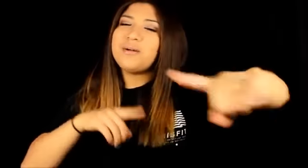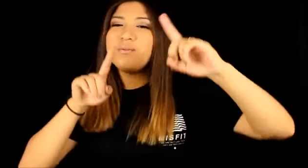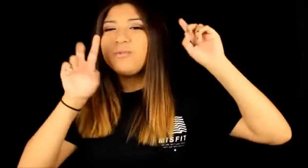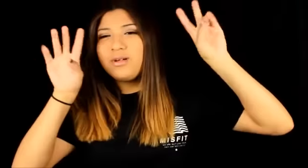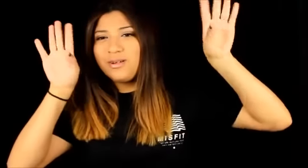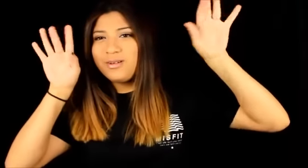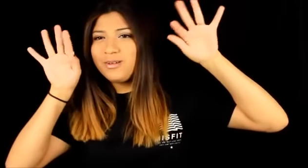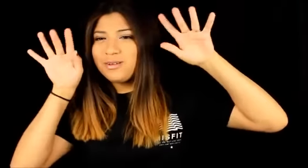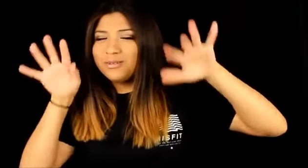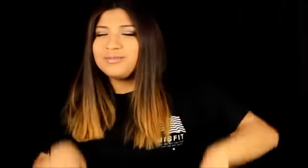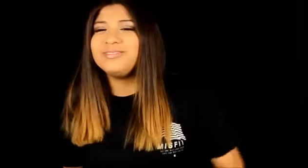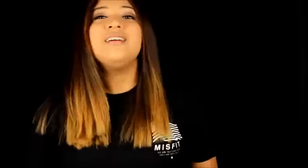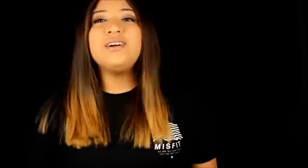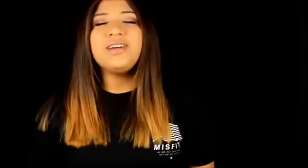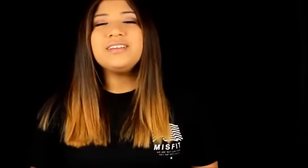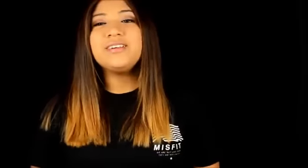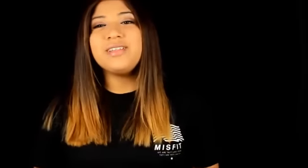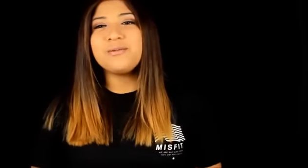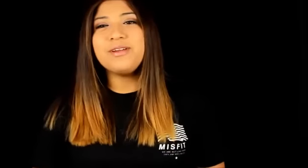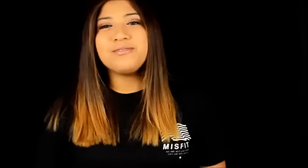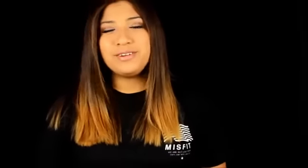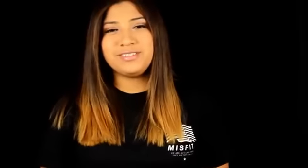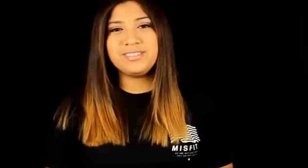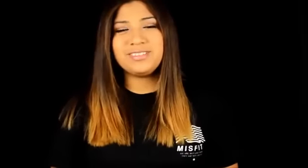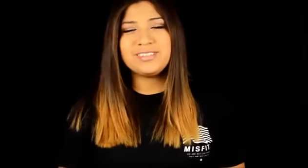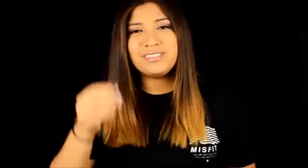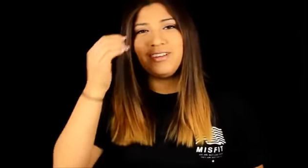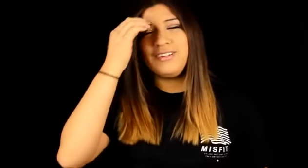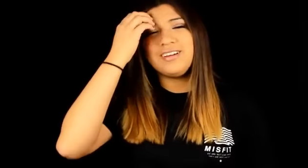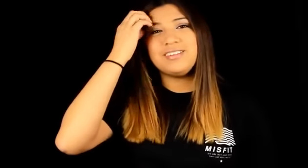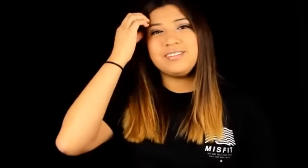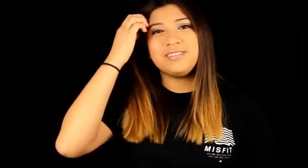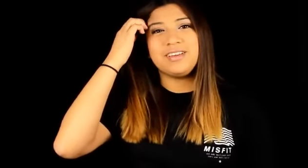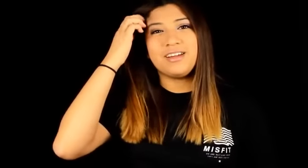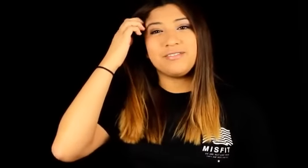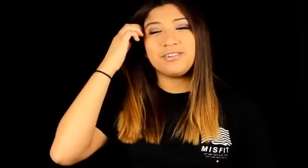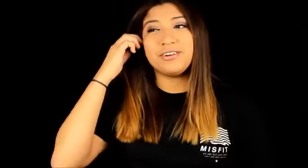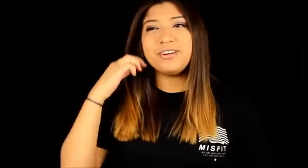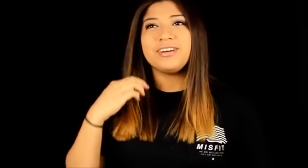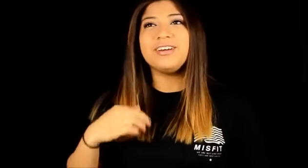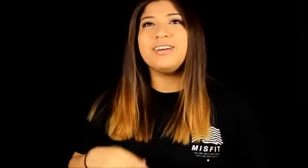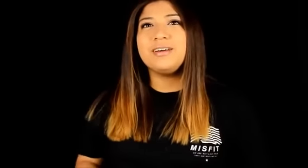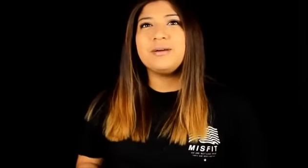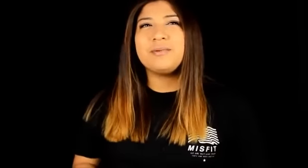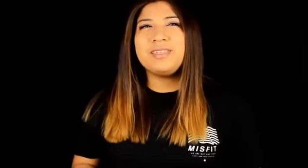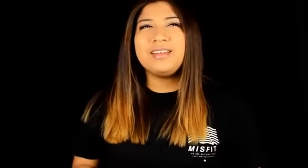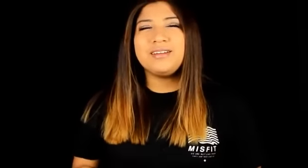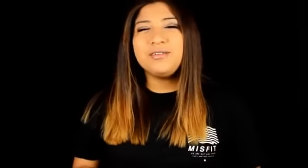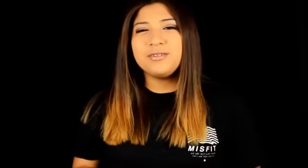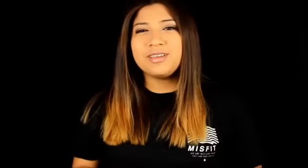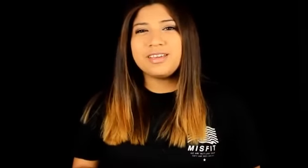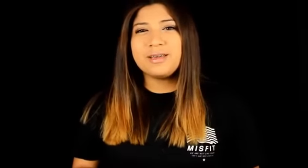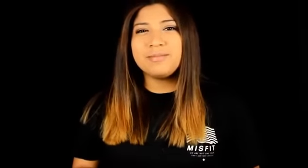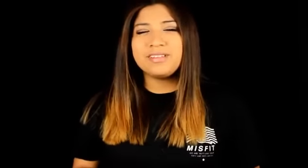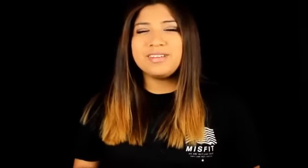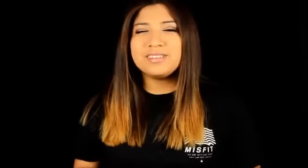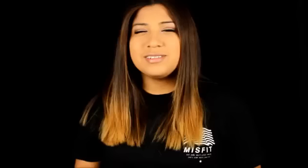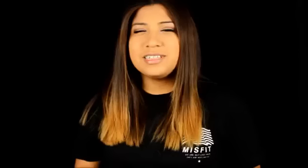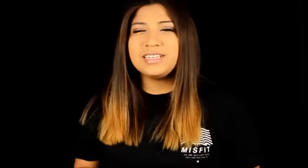whoa okay so like when I first listened to the song I didn't really care for the hook but then I don't know like I kept listening to it